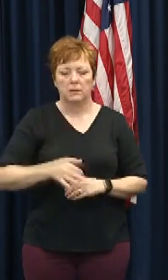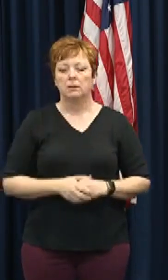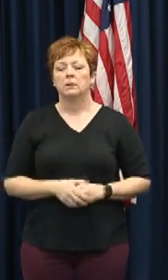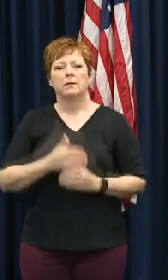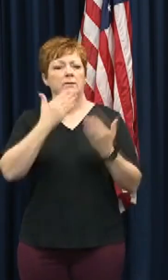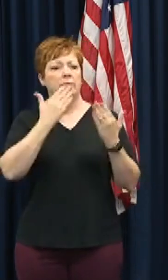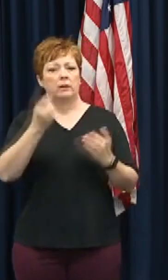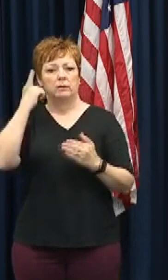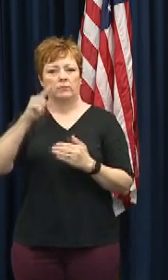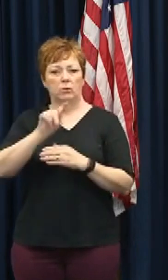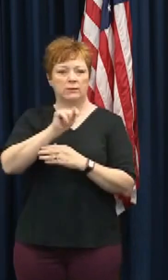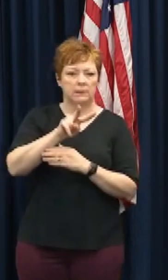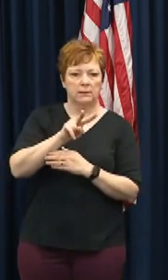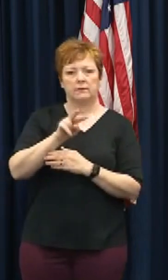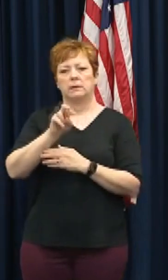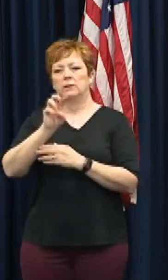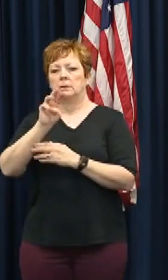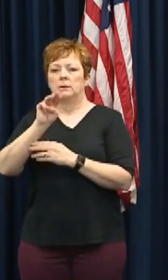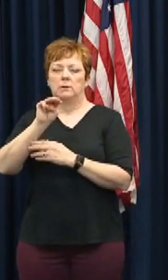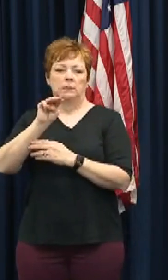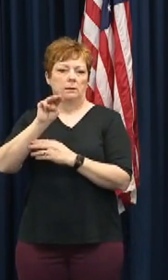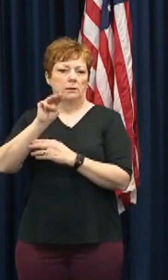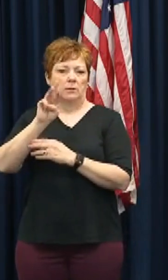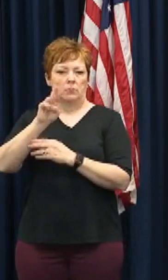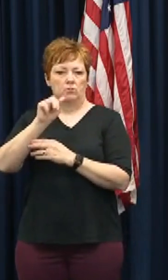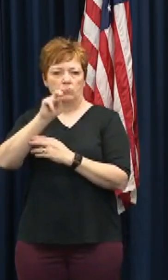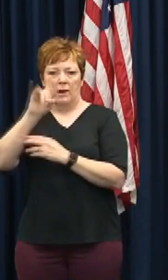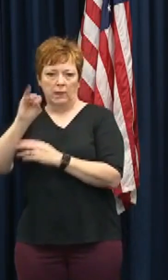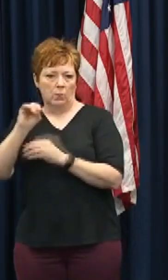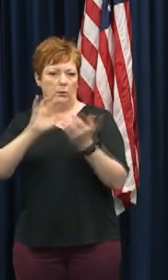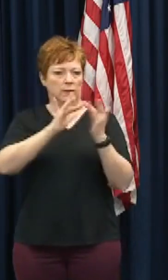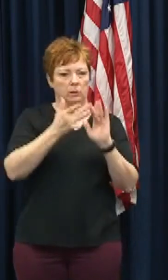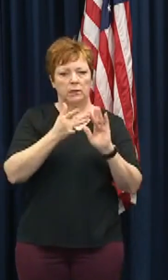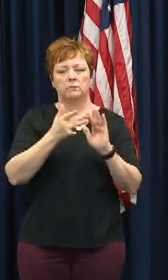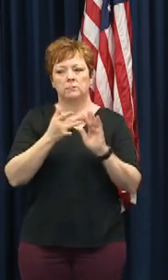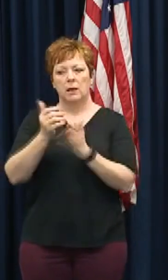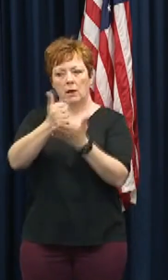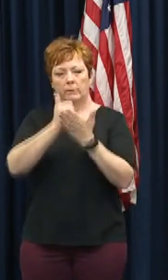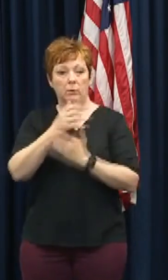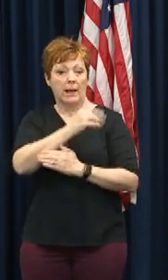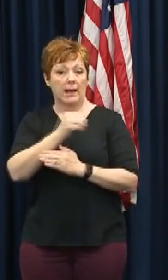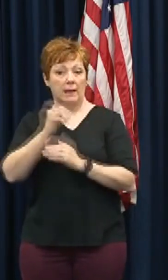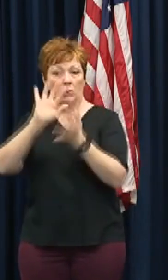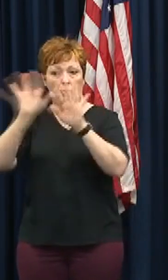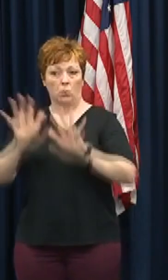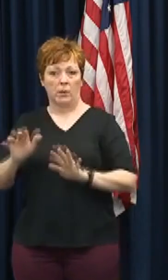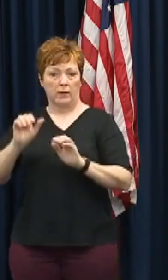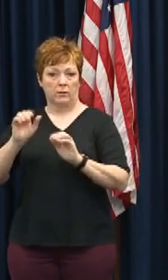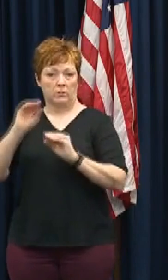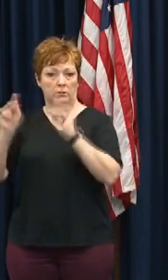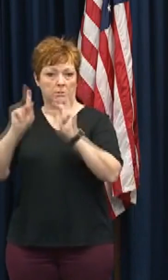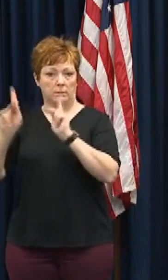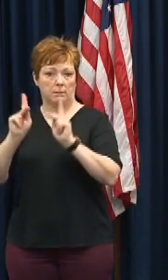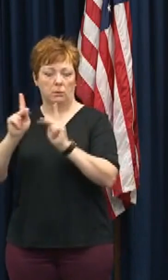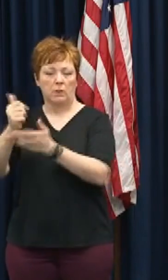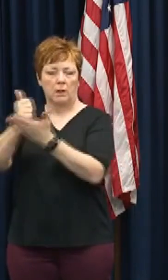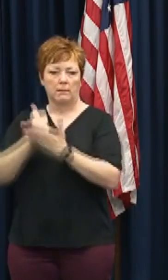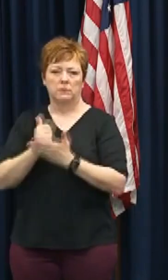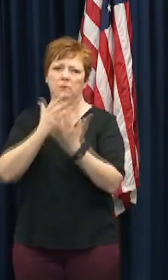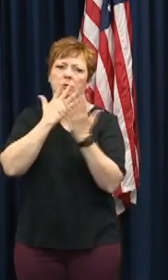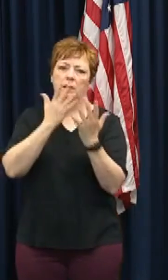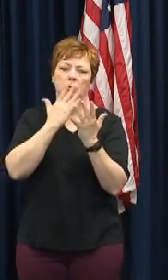our message out. Thank you to the meteorologists for helping us as well. And may God continue to bless each of you